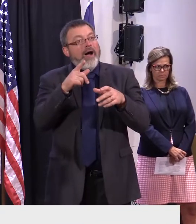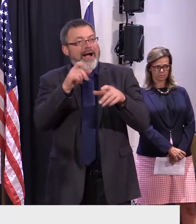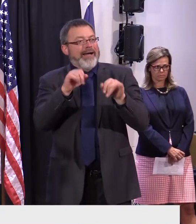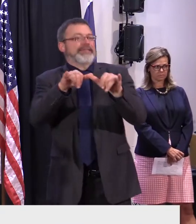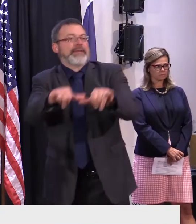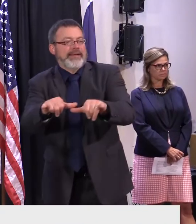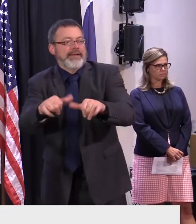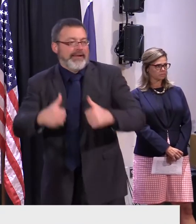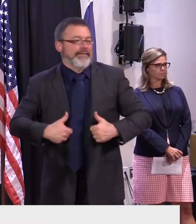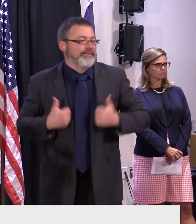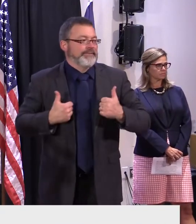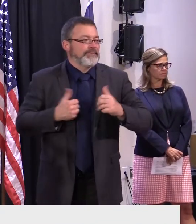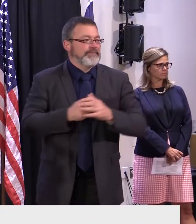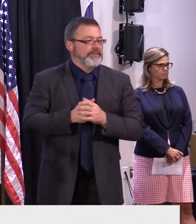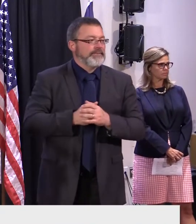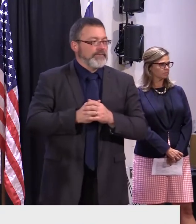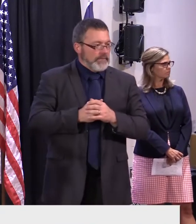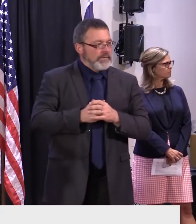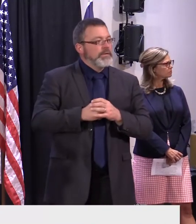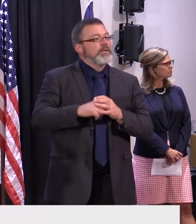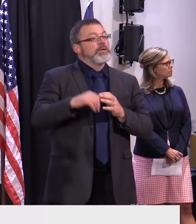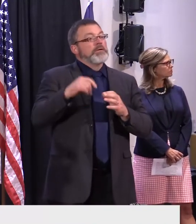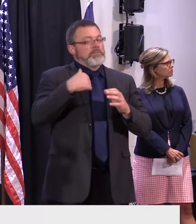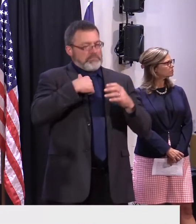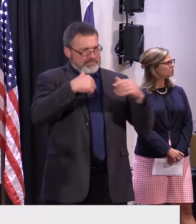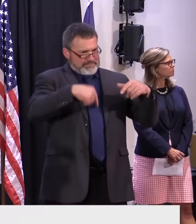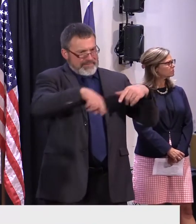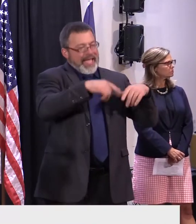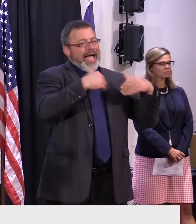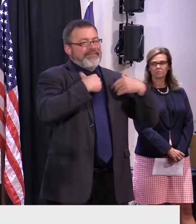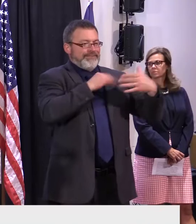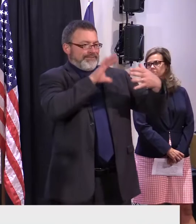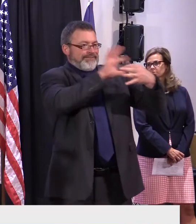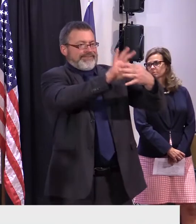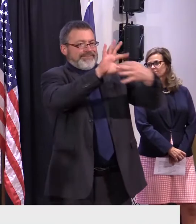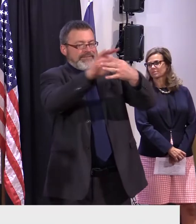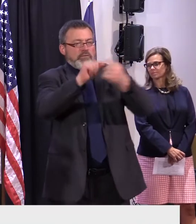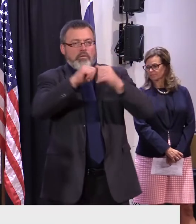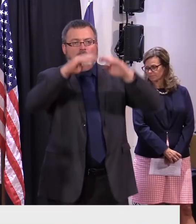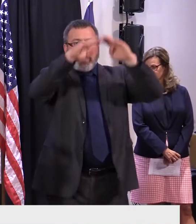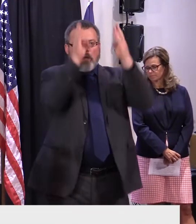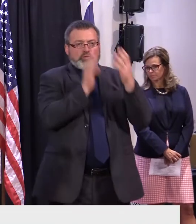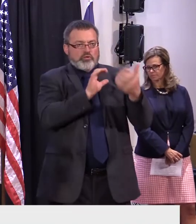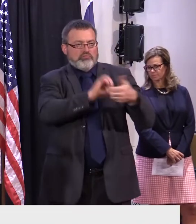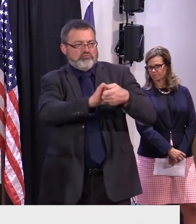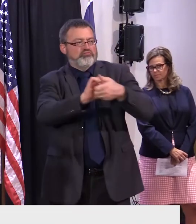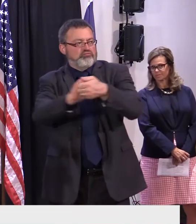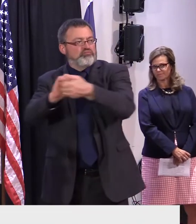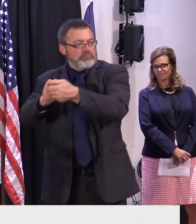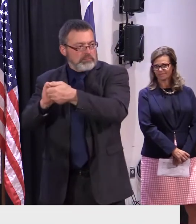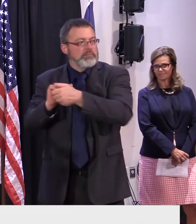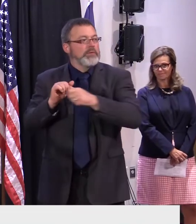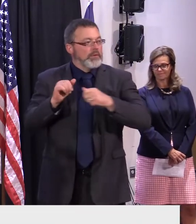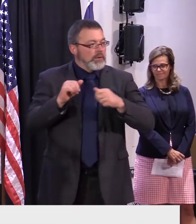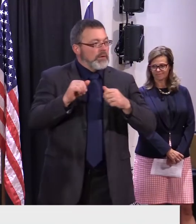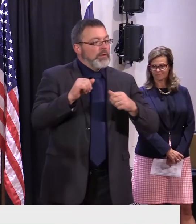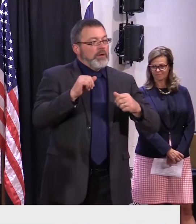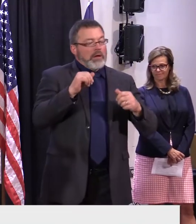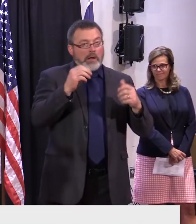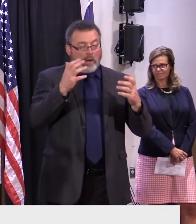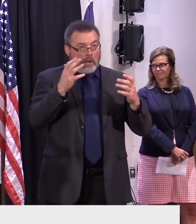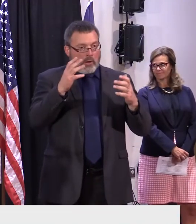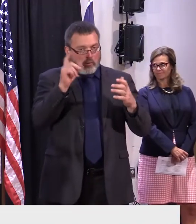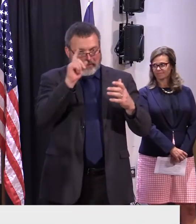that anyone who does experience an issue and is at risk of losing housing, that we can